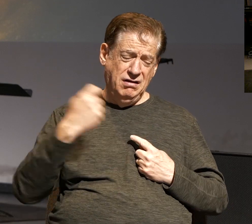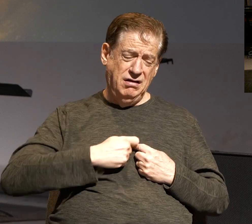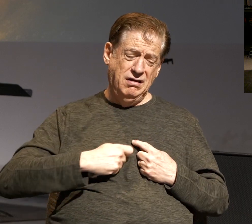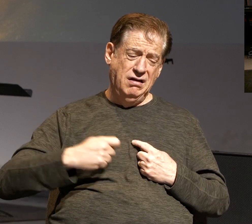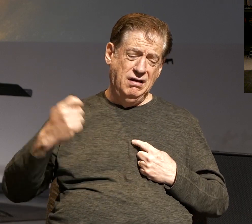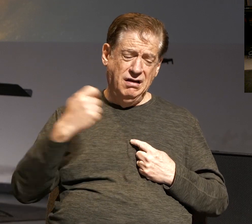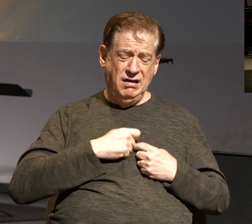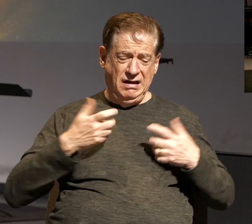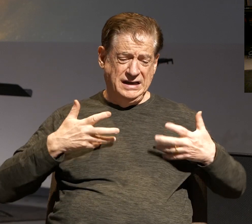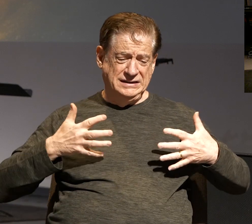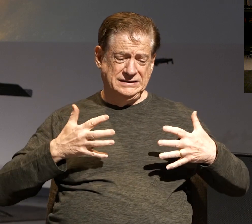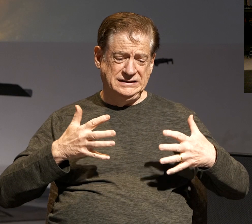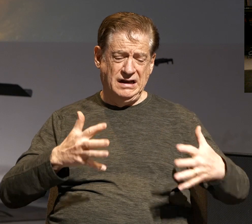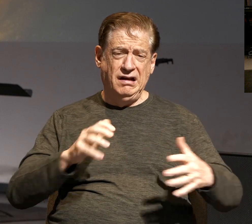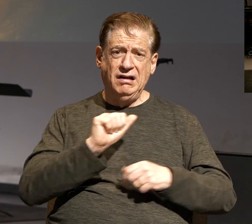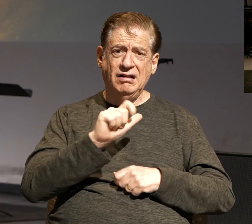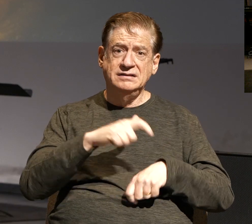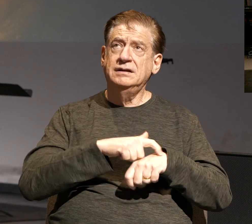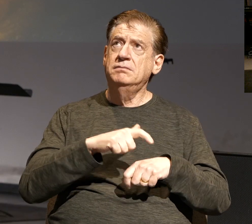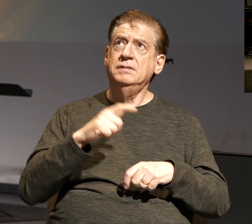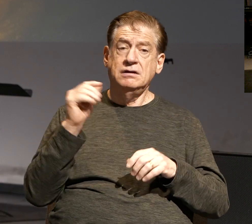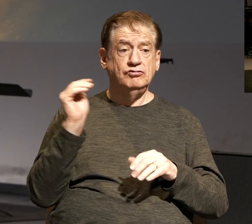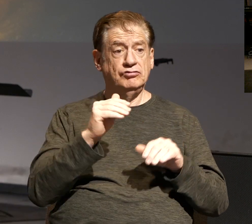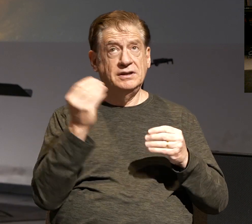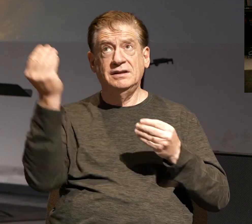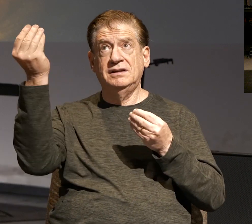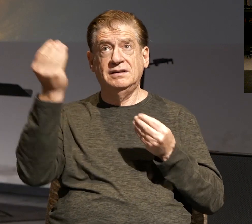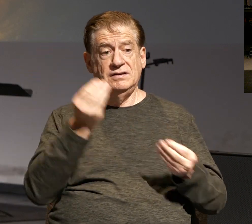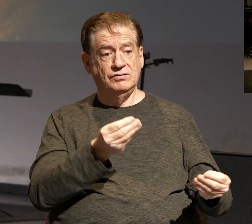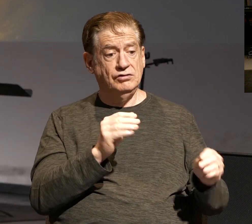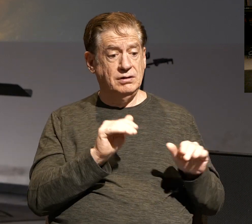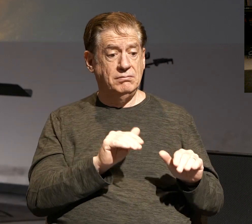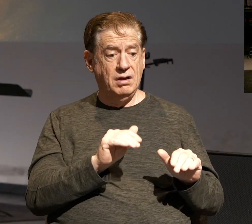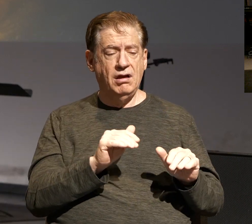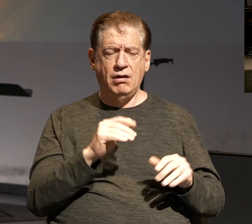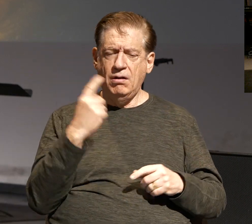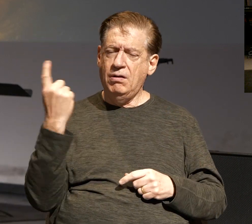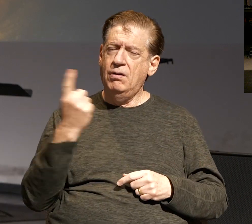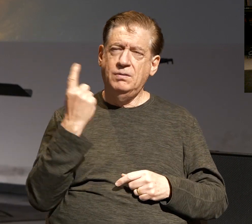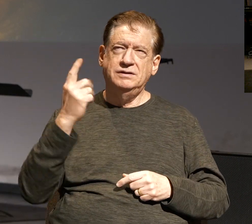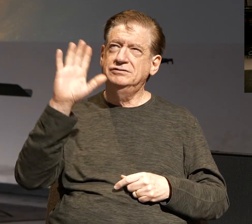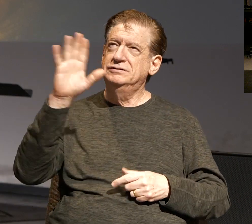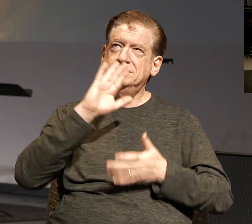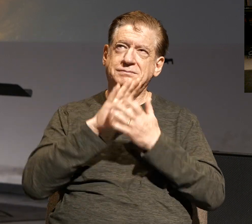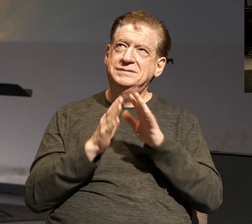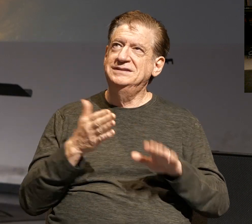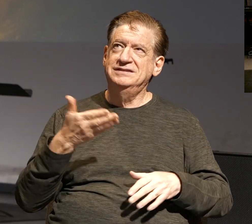time, give them this reminder that your peace is always there and it's never-ending.